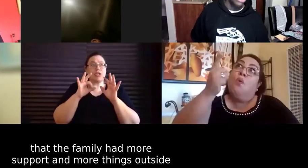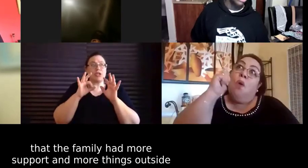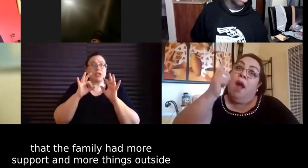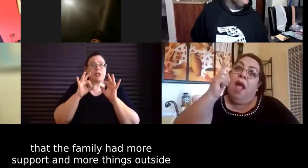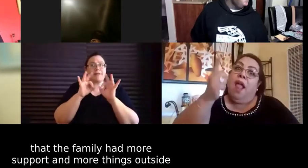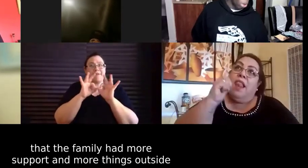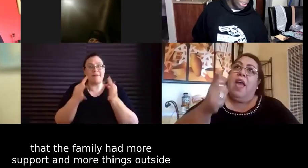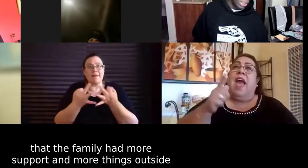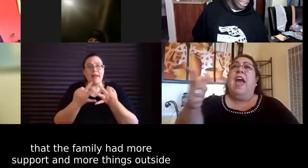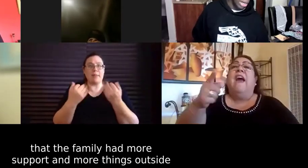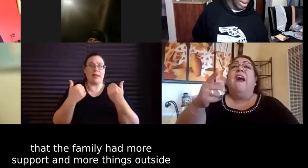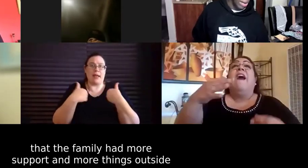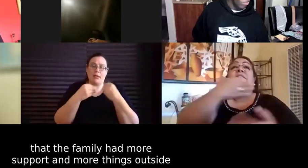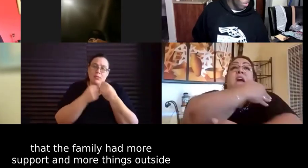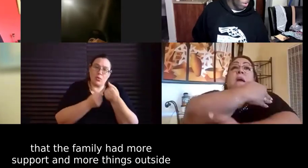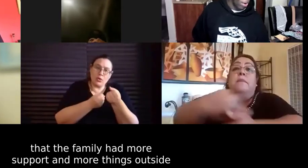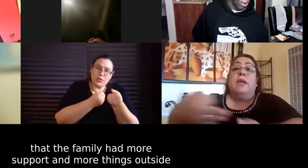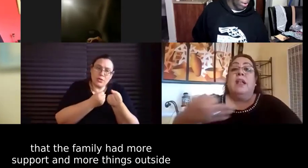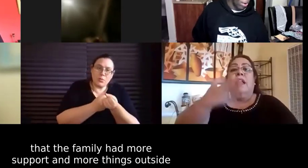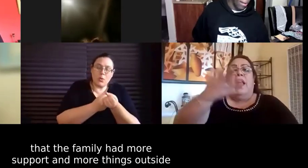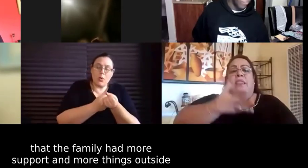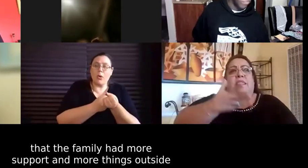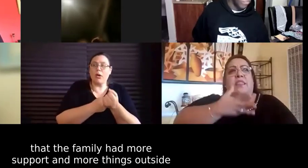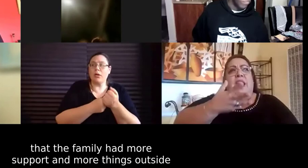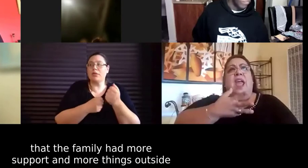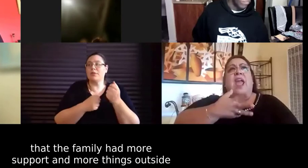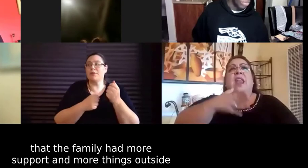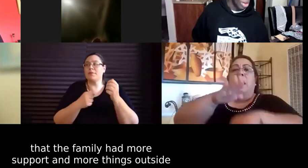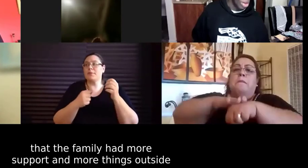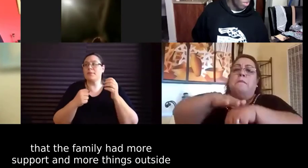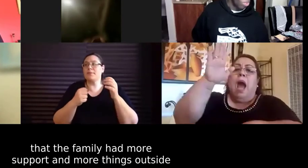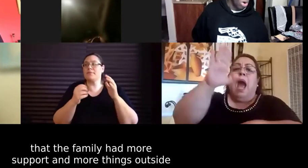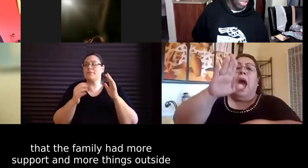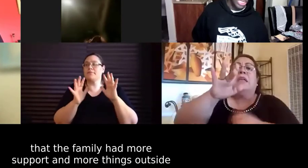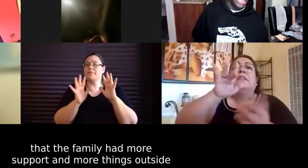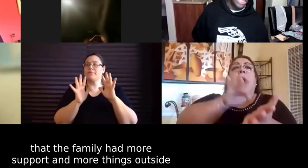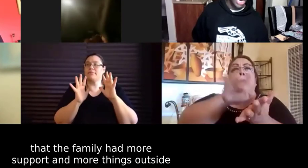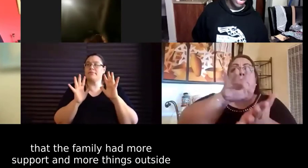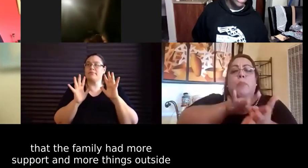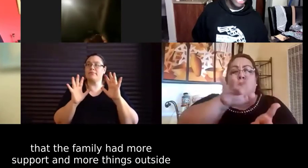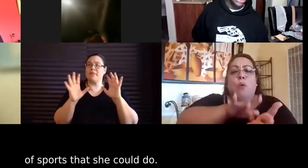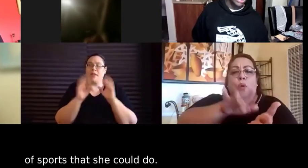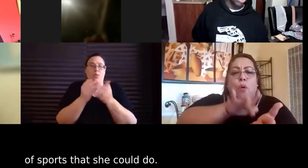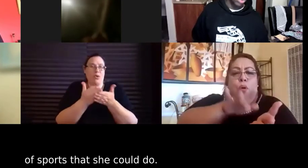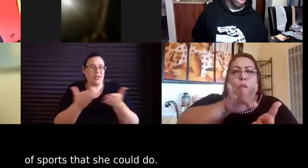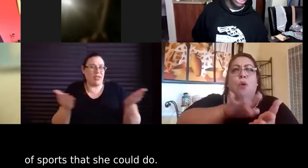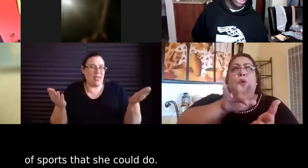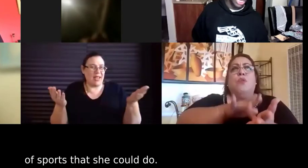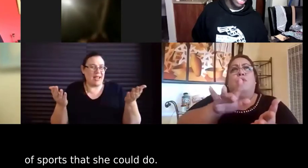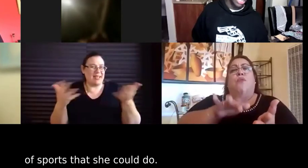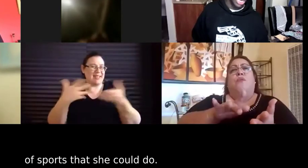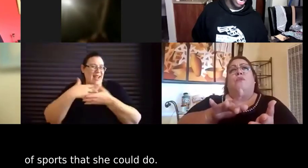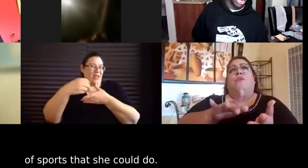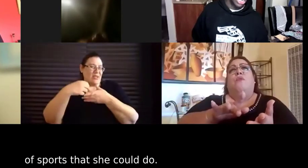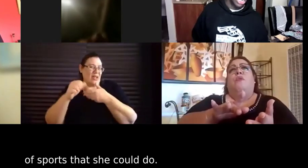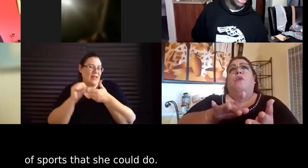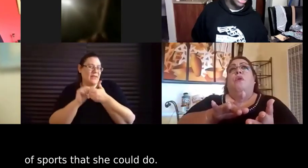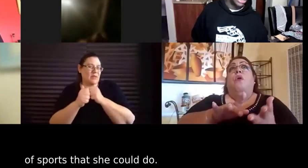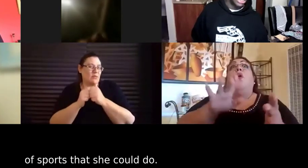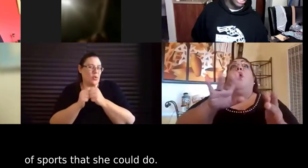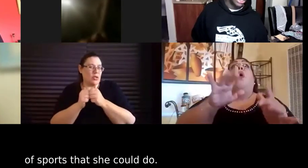more support and more, um, more things outside of sports that, that